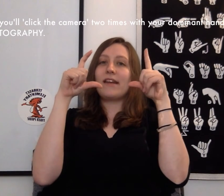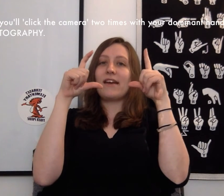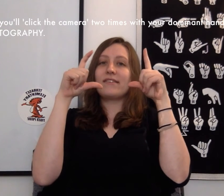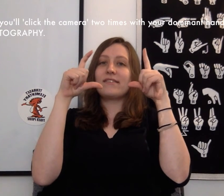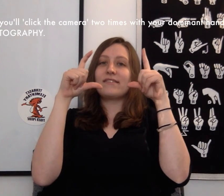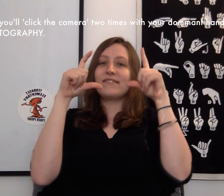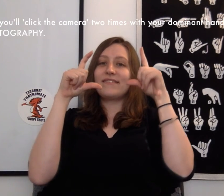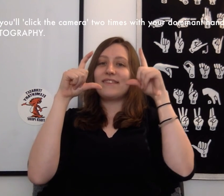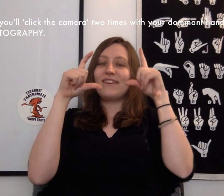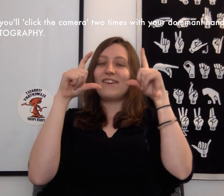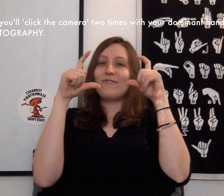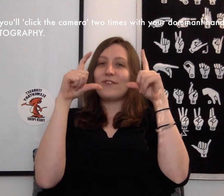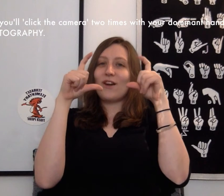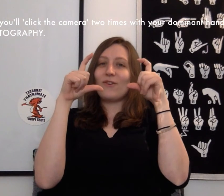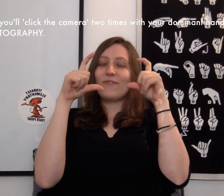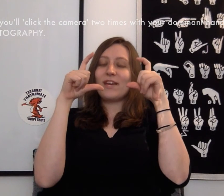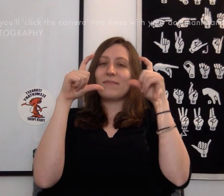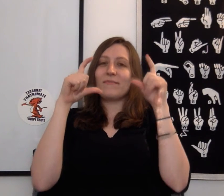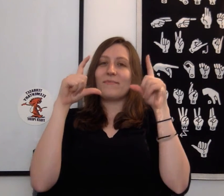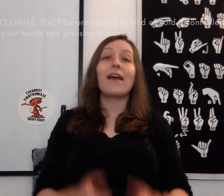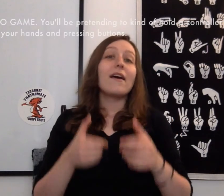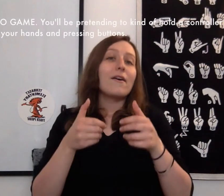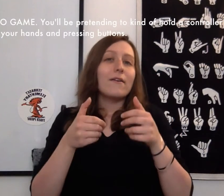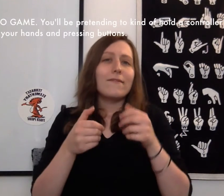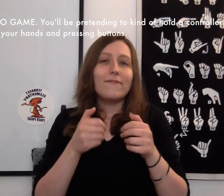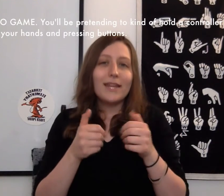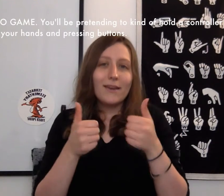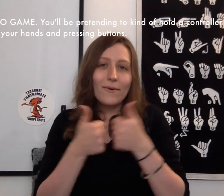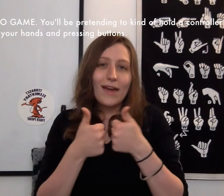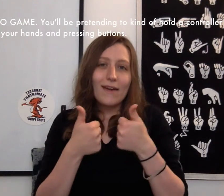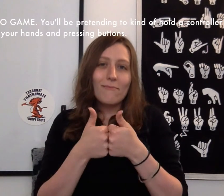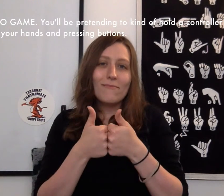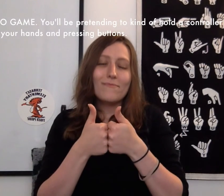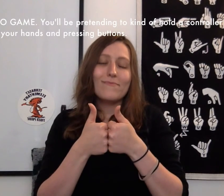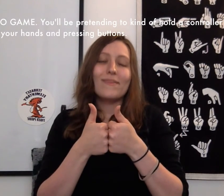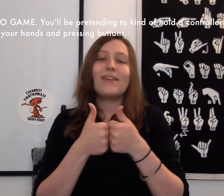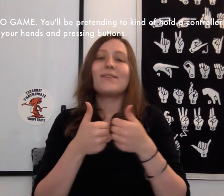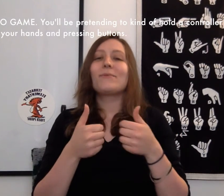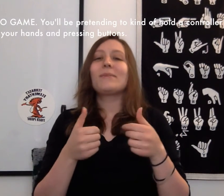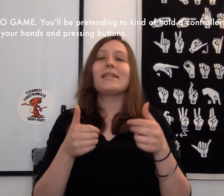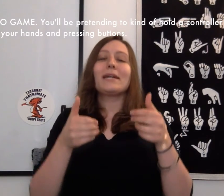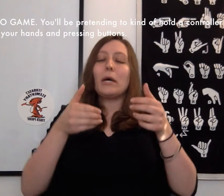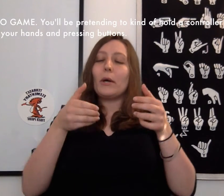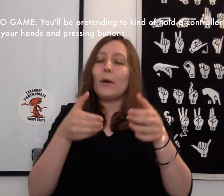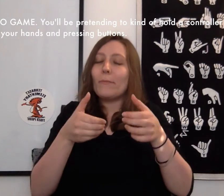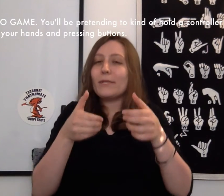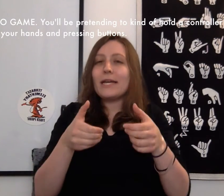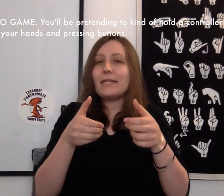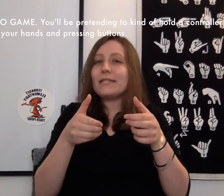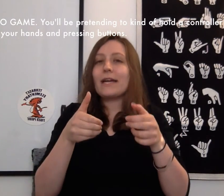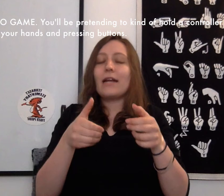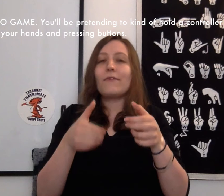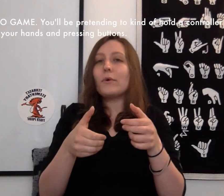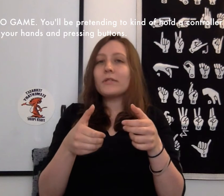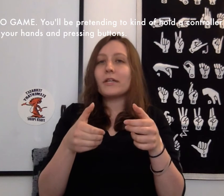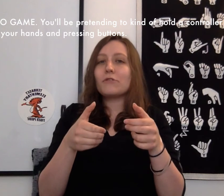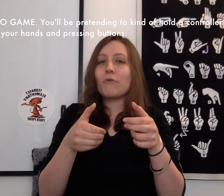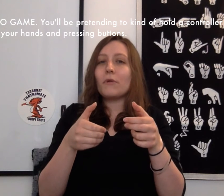hand. Photography. Video game. You'll be pretending to kind of hold a controller